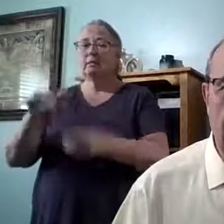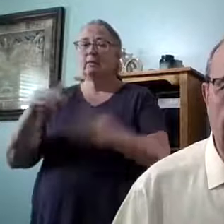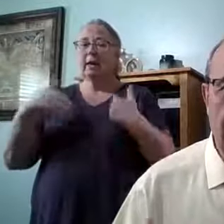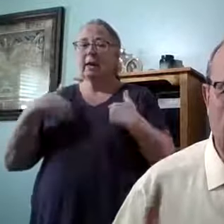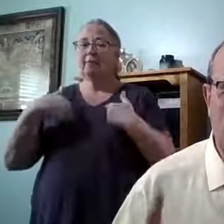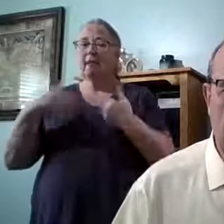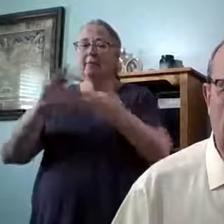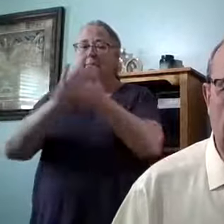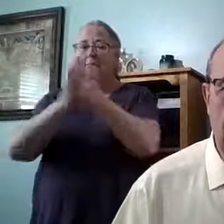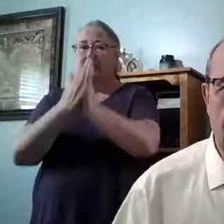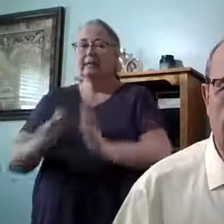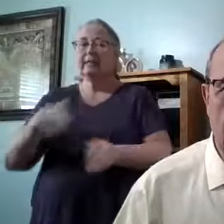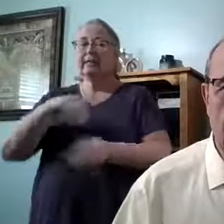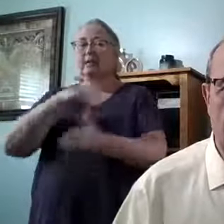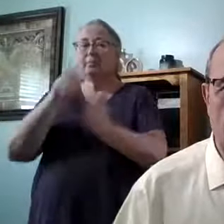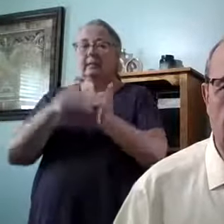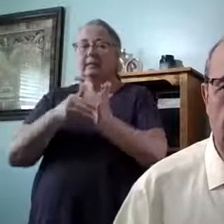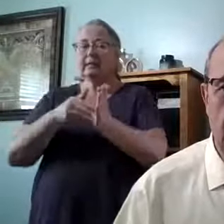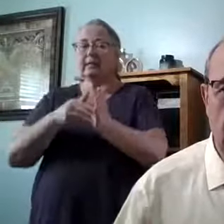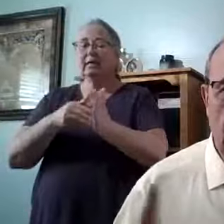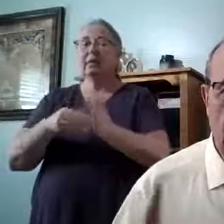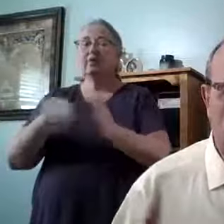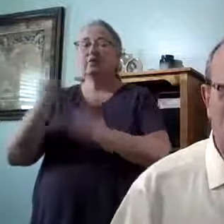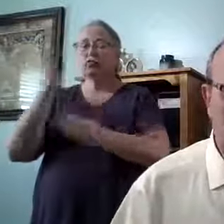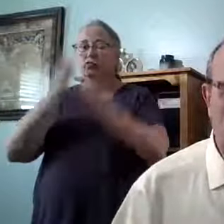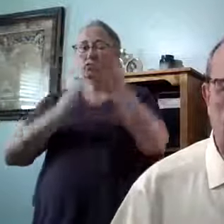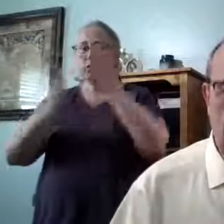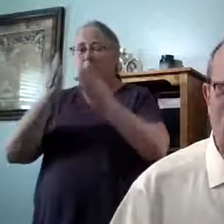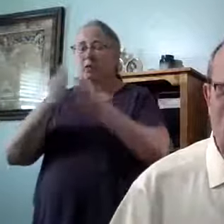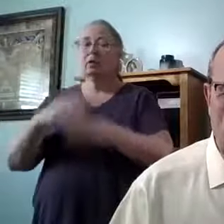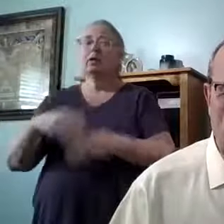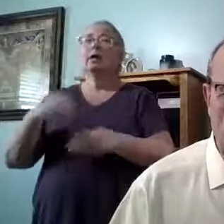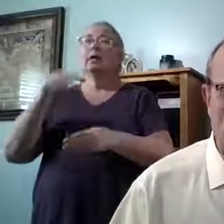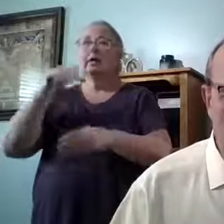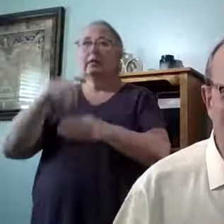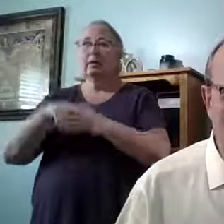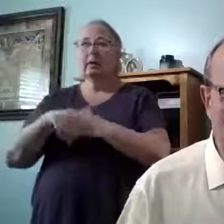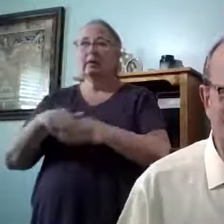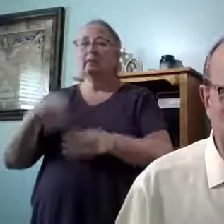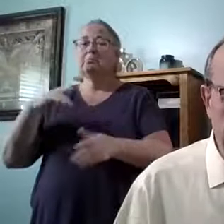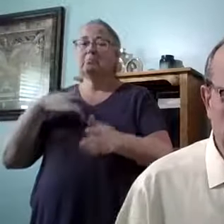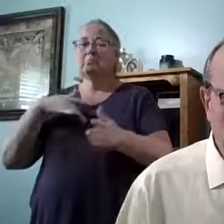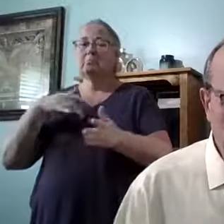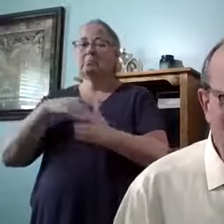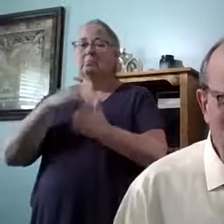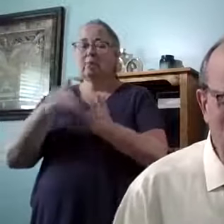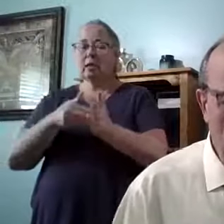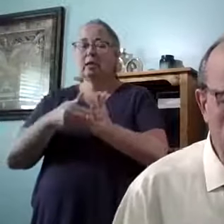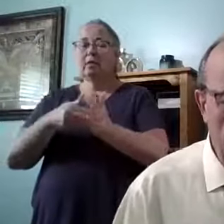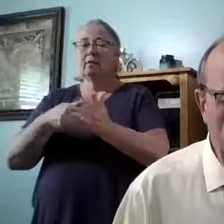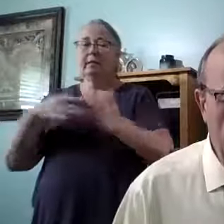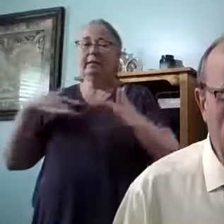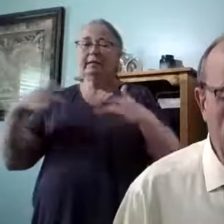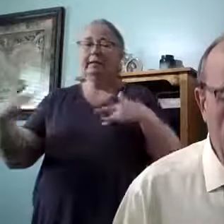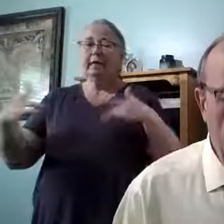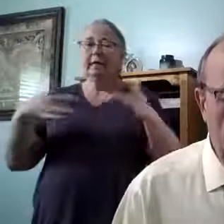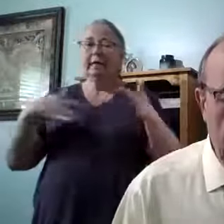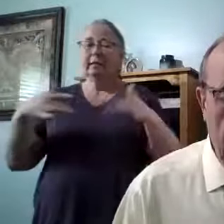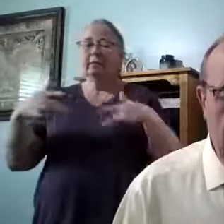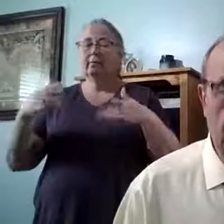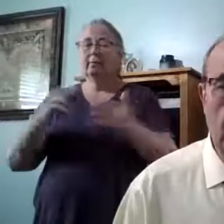peace in the midst of adversity, in the midst of anxiety. Verse eight